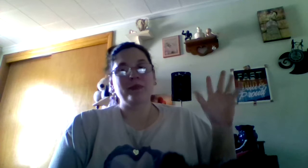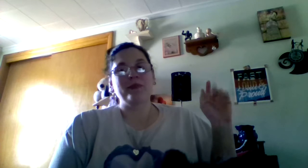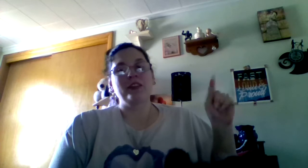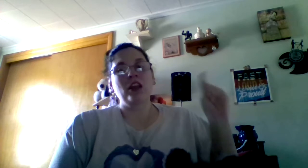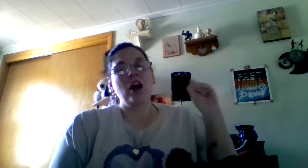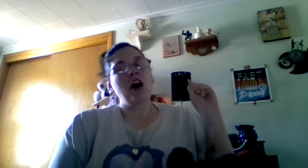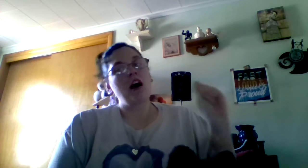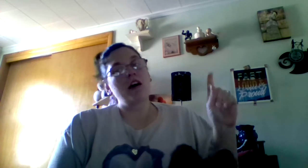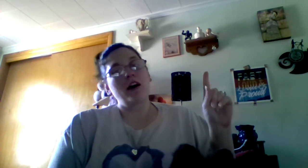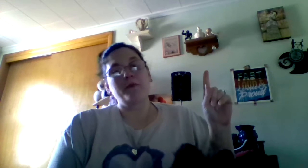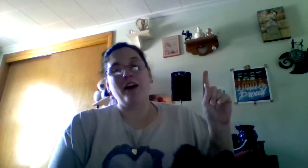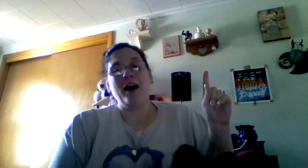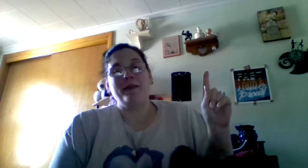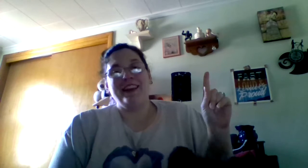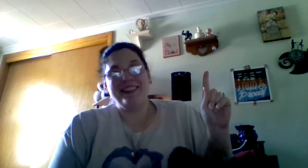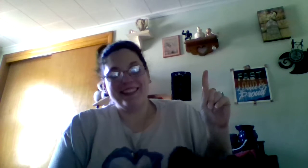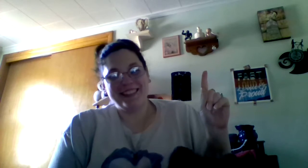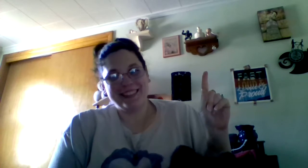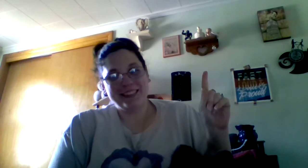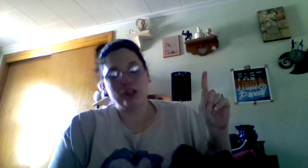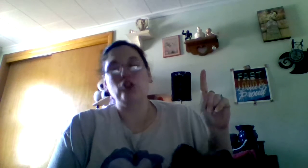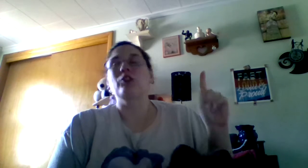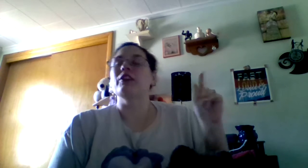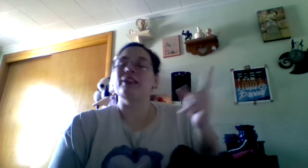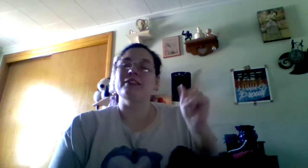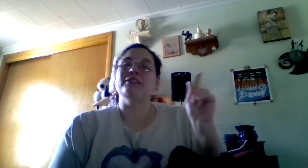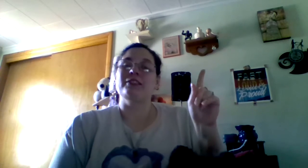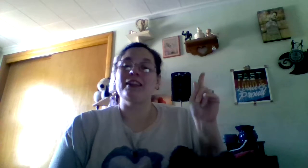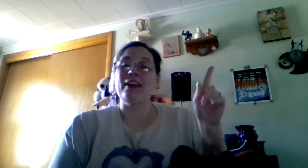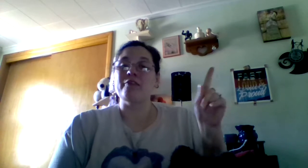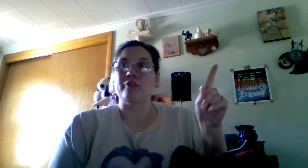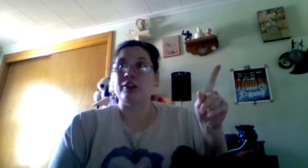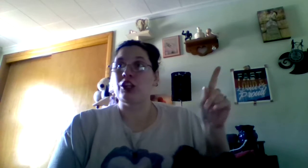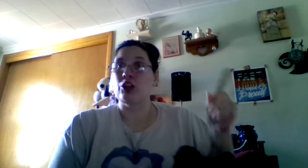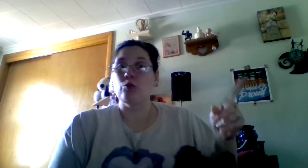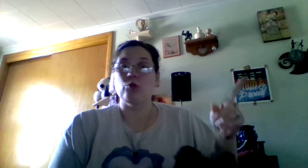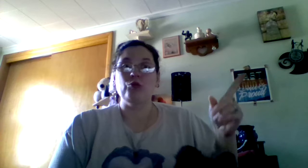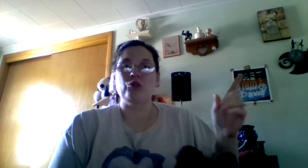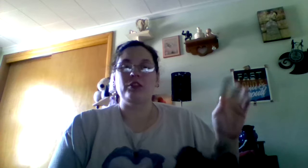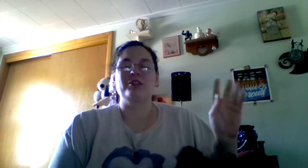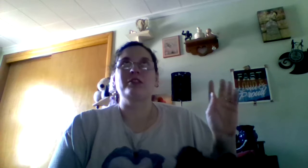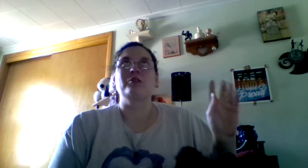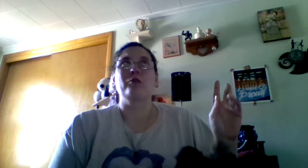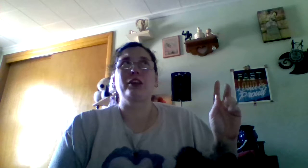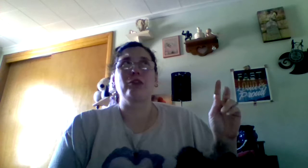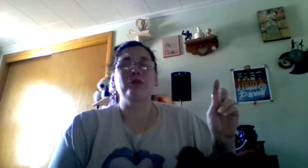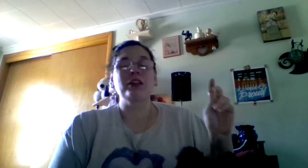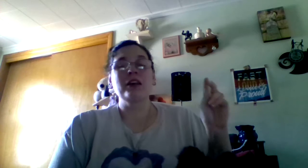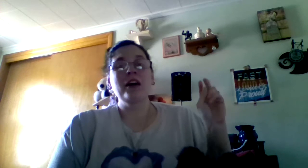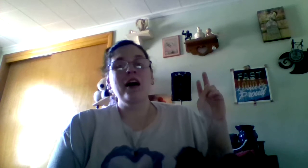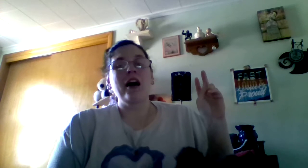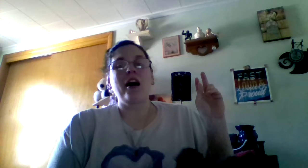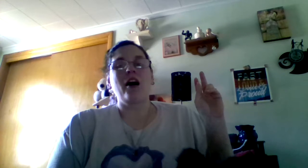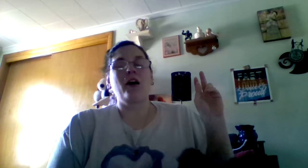a rabbit, who is getting her huge, she's so cute. Um,